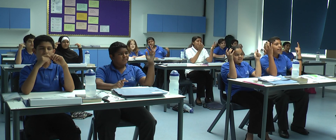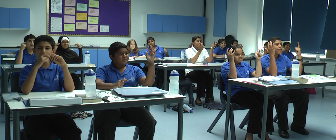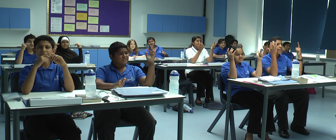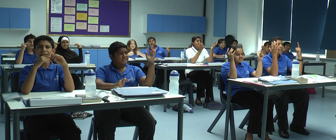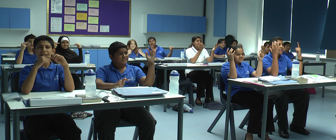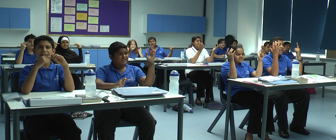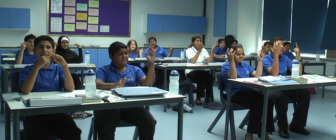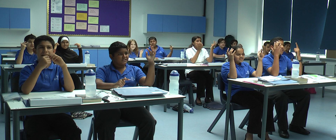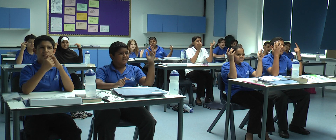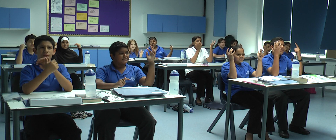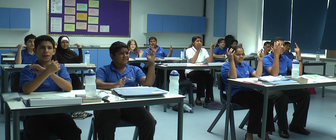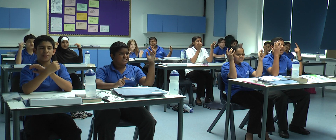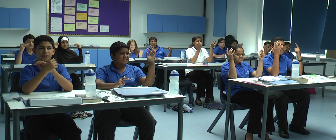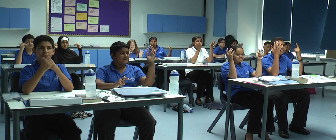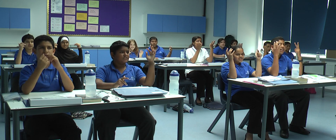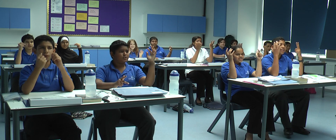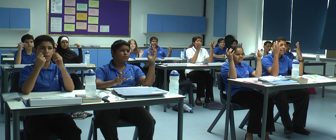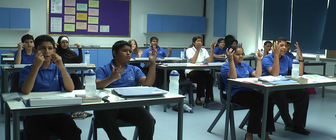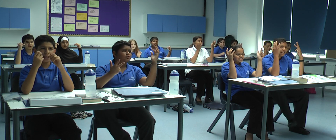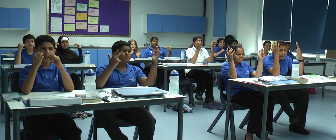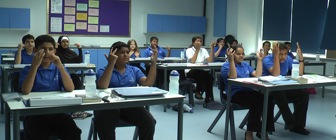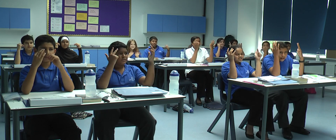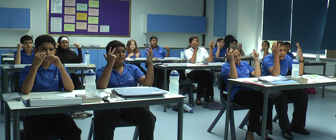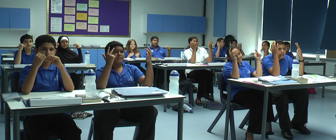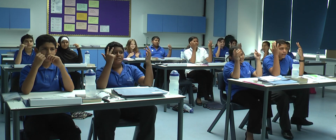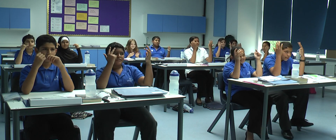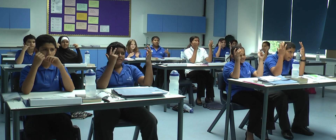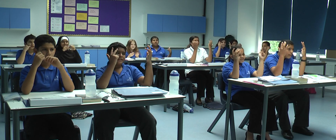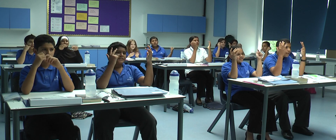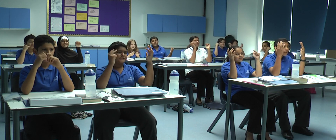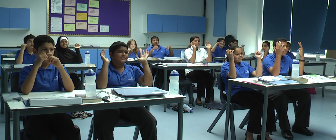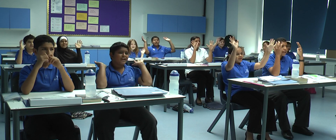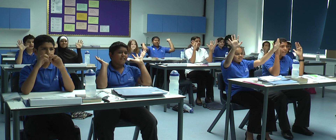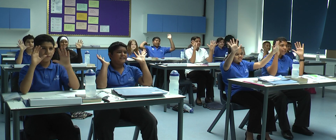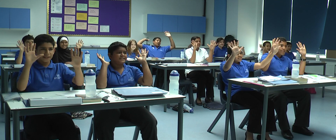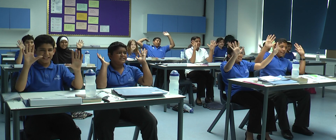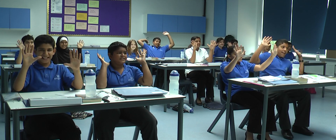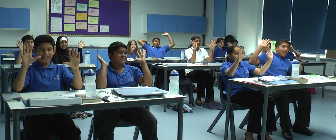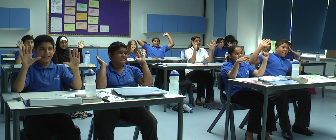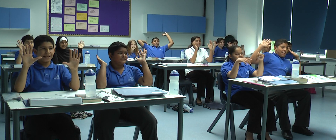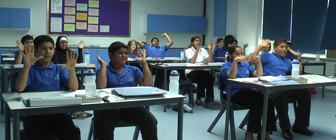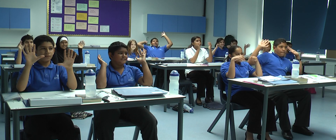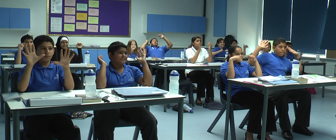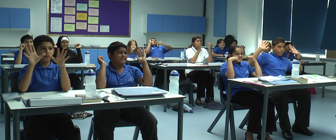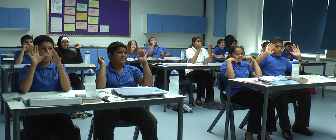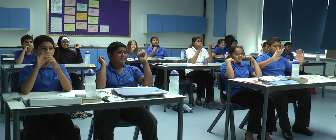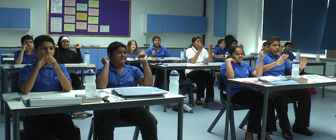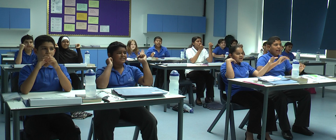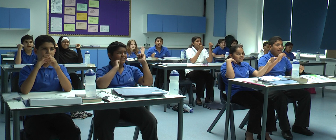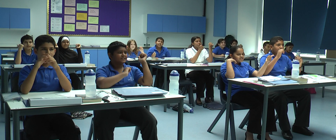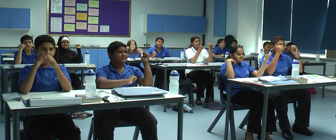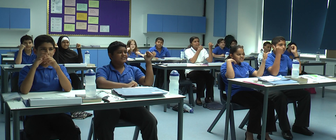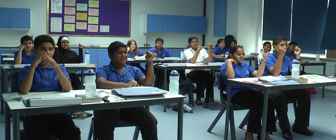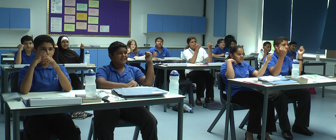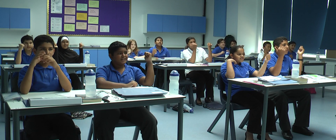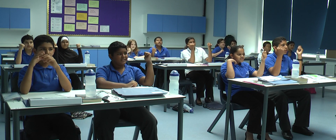sixty-six, and sixty-three. Seventeen, seventy-seven,